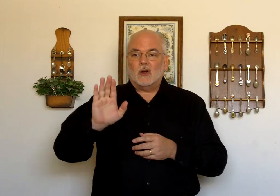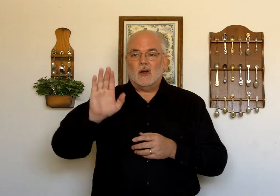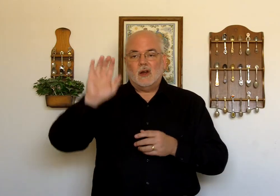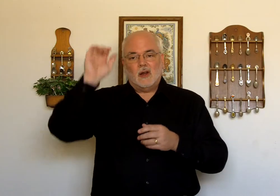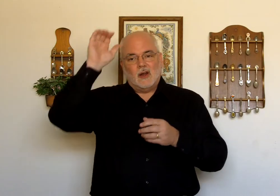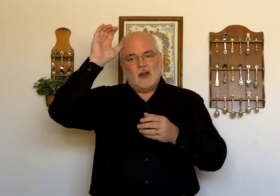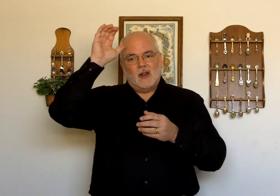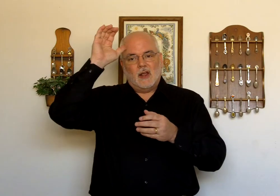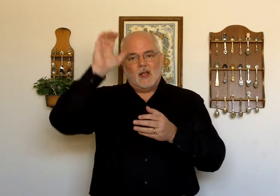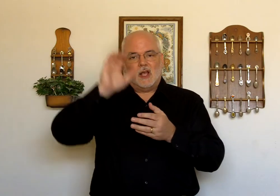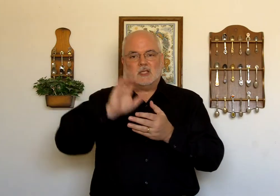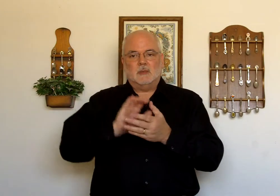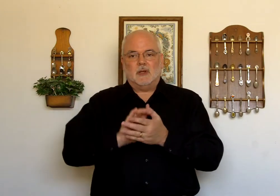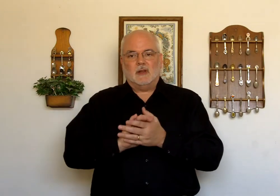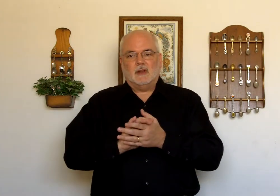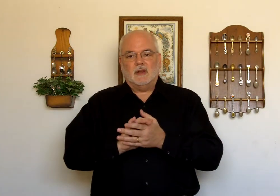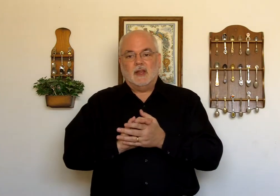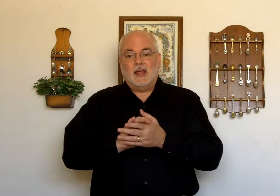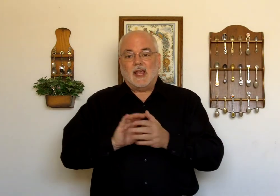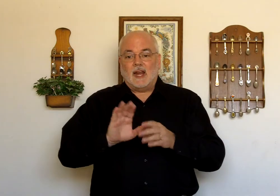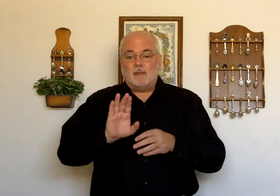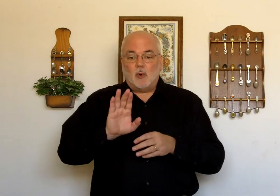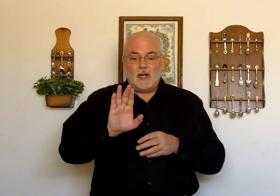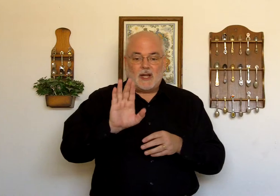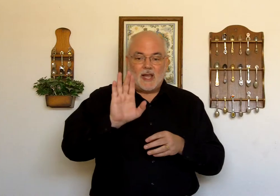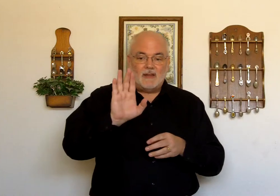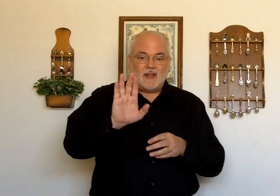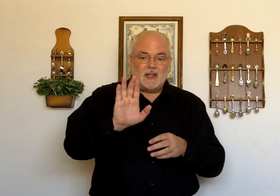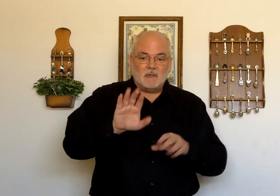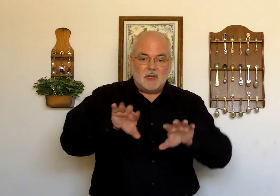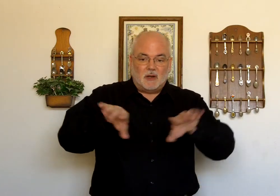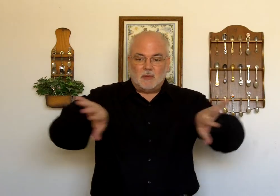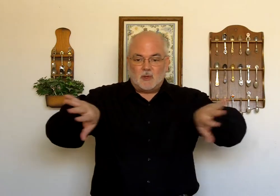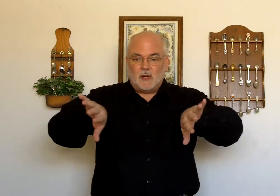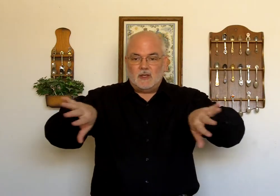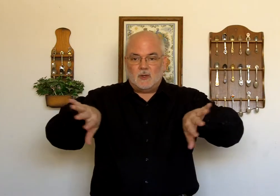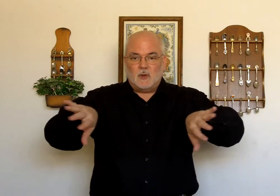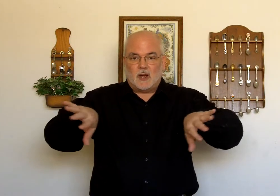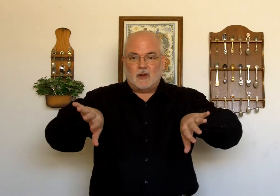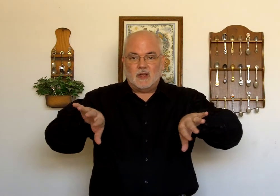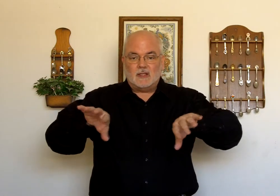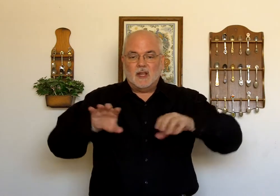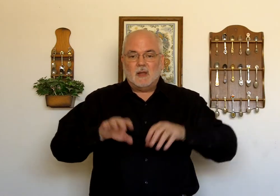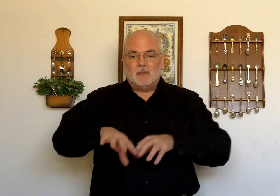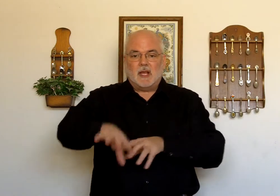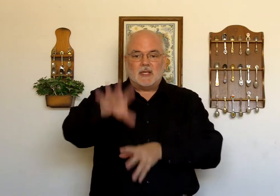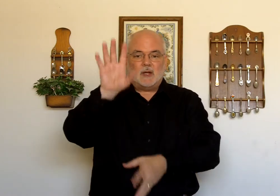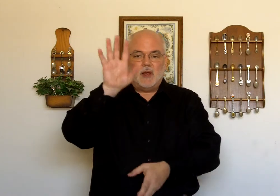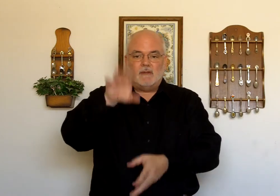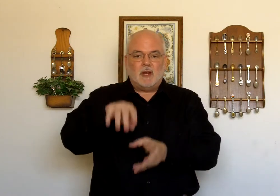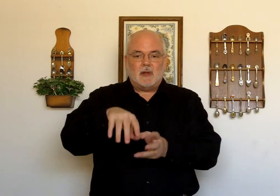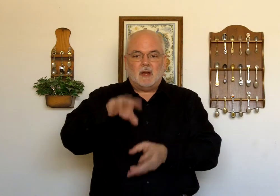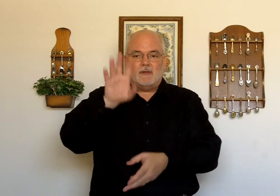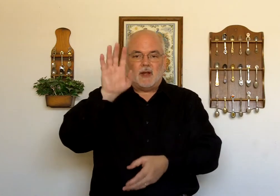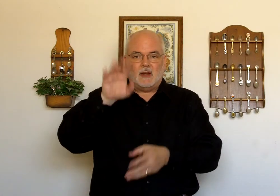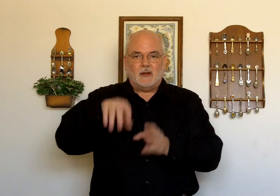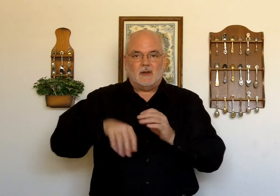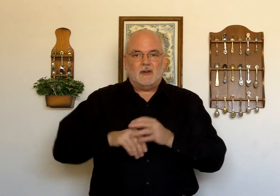husband. And I've pointed kind of in the middle between the two areas, because I don't have anybody to find here.